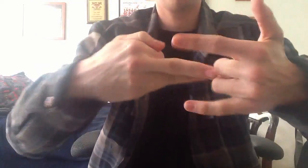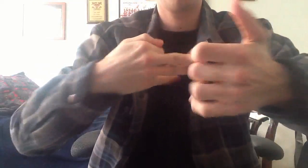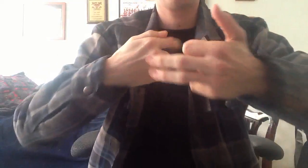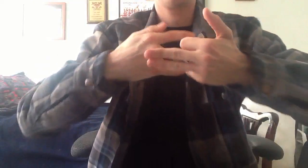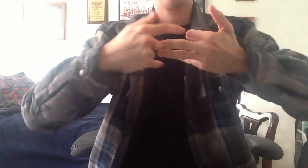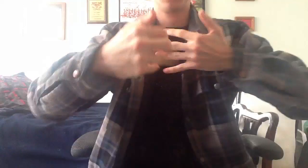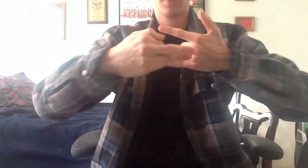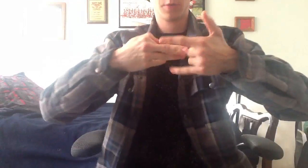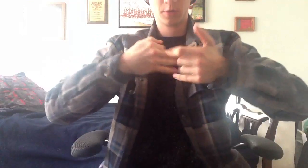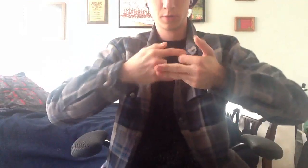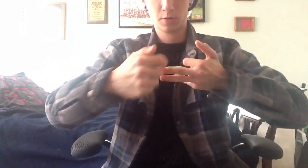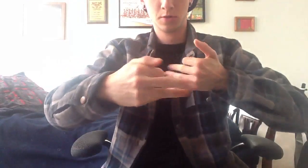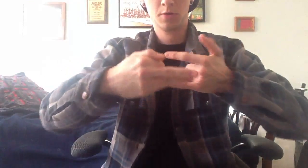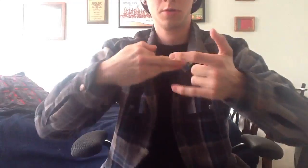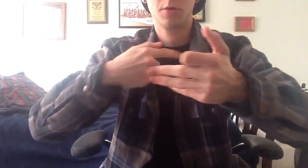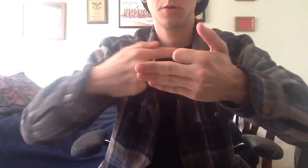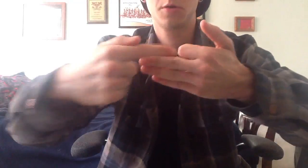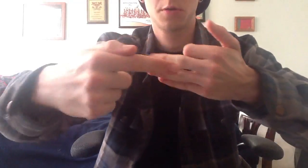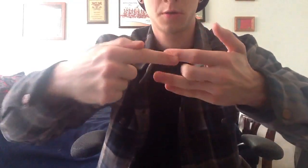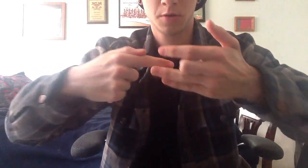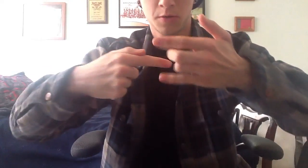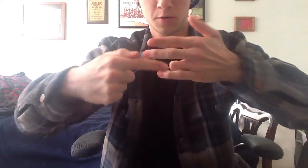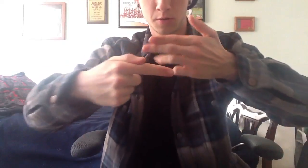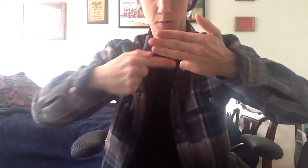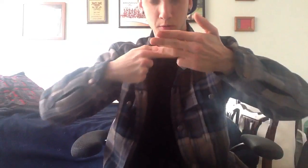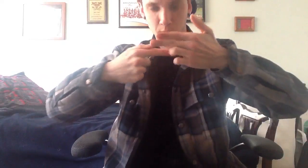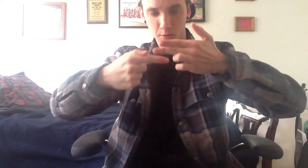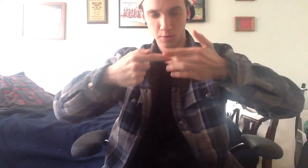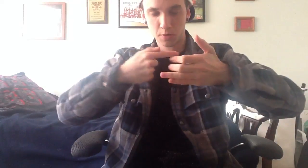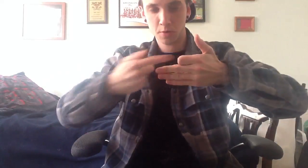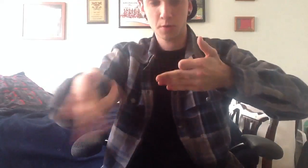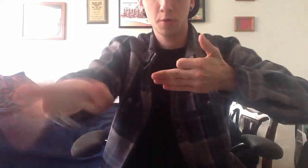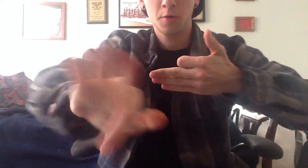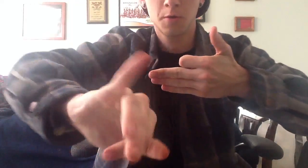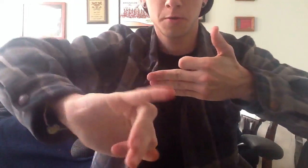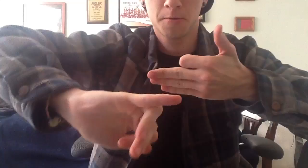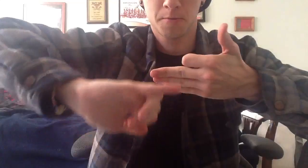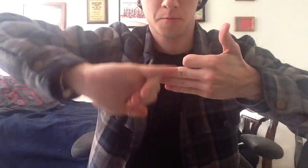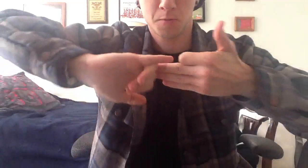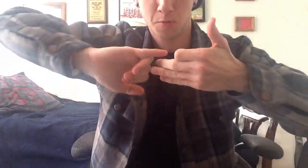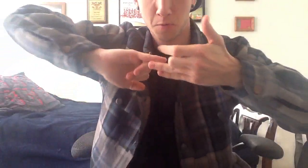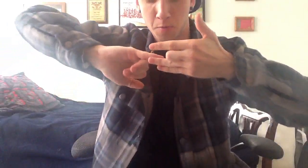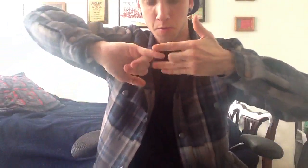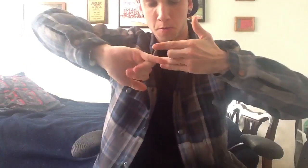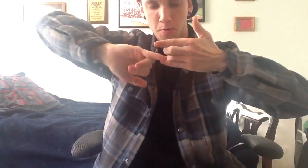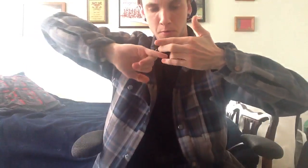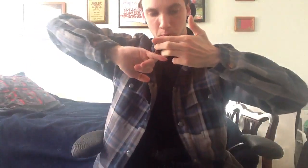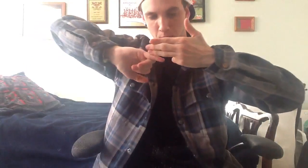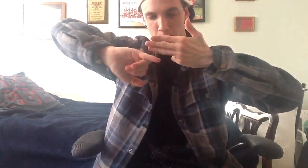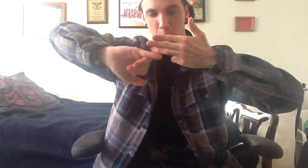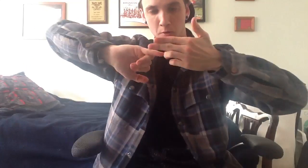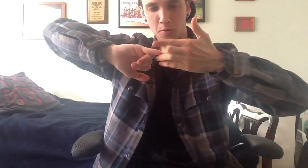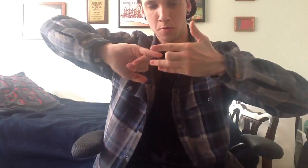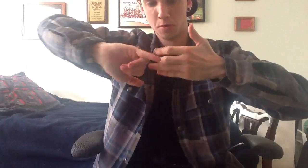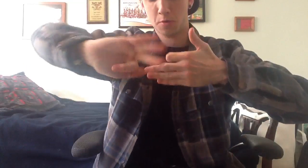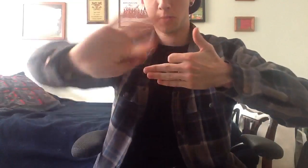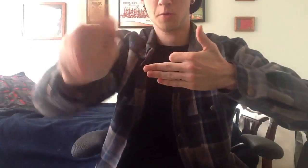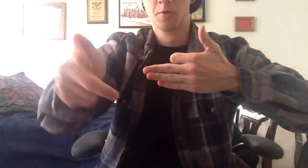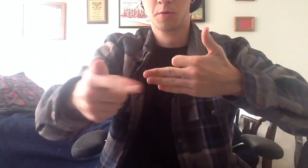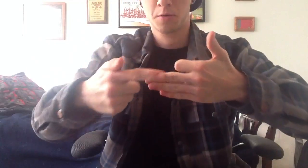Middle finger to my haters, motherfucker, why you hitting? I ain't really wanna do it, but I did